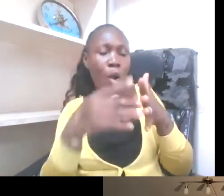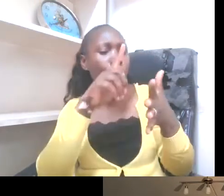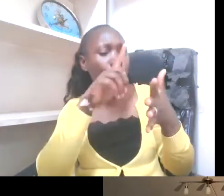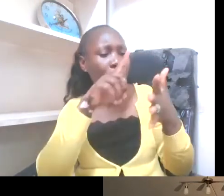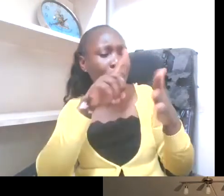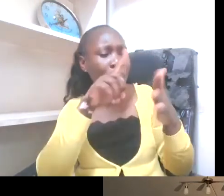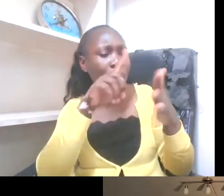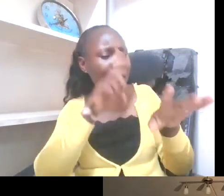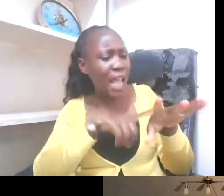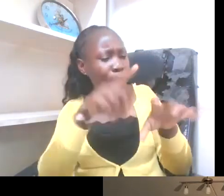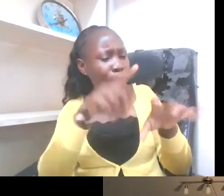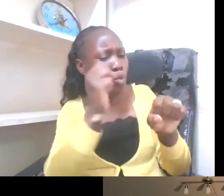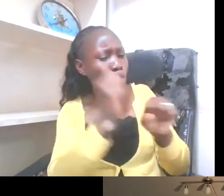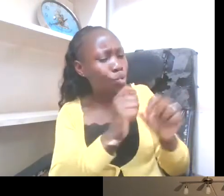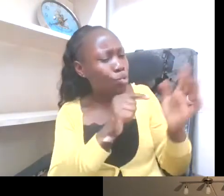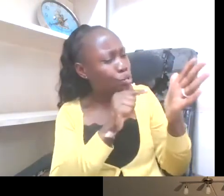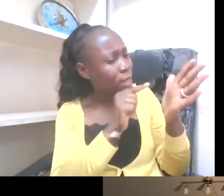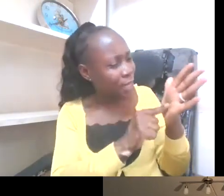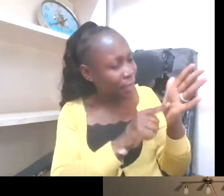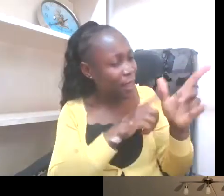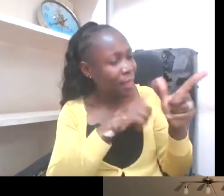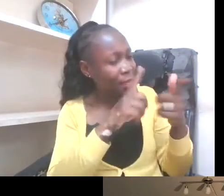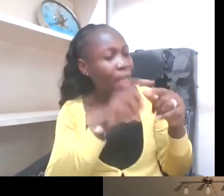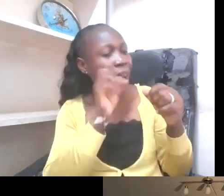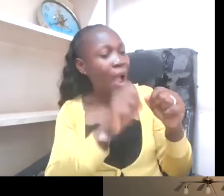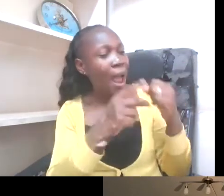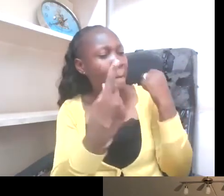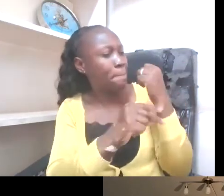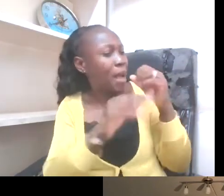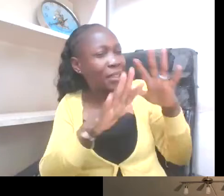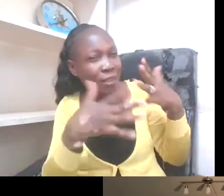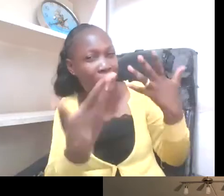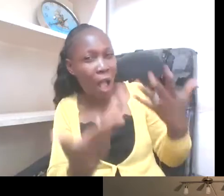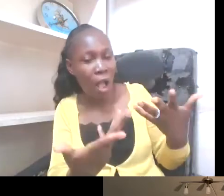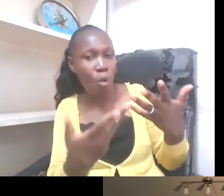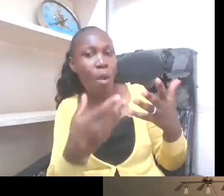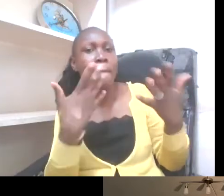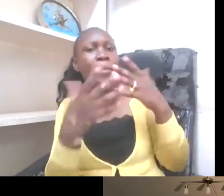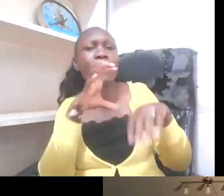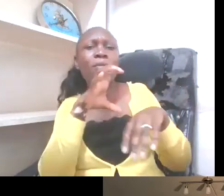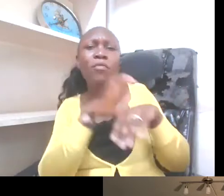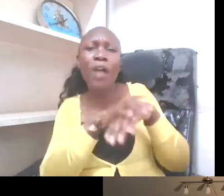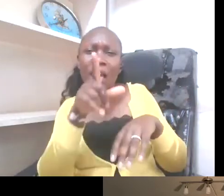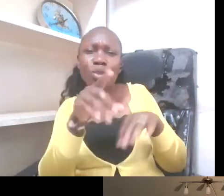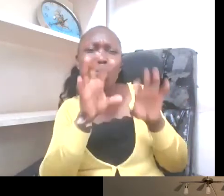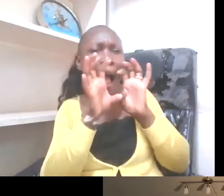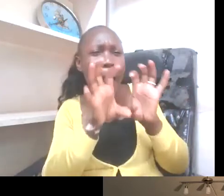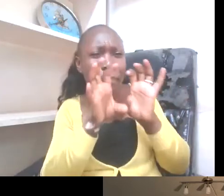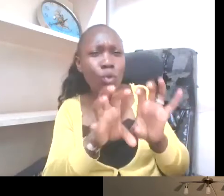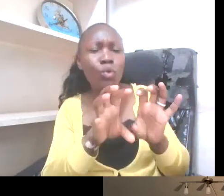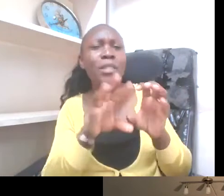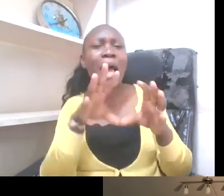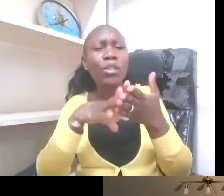know, maybe insulting a student who's different? That should not be left to pass. That act of